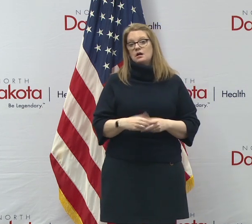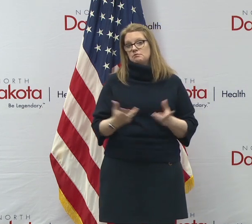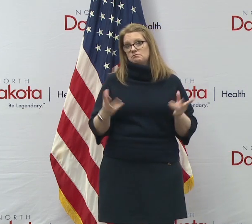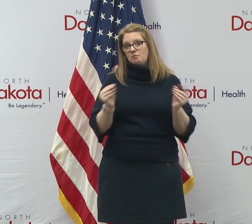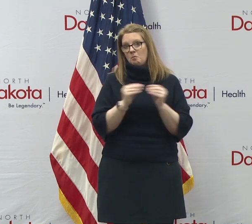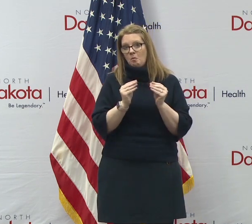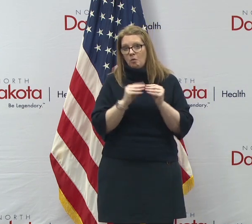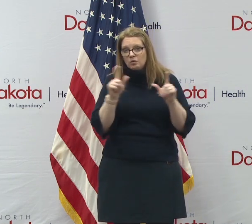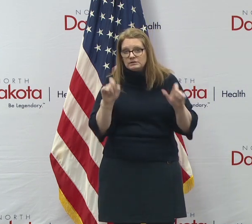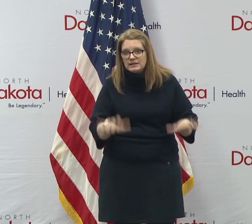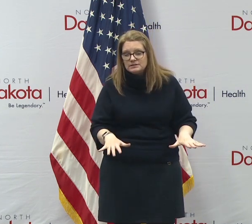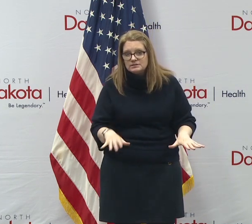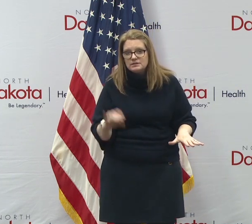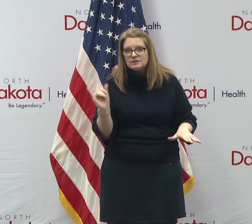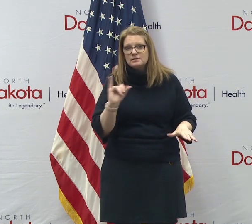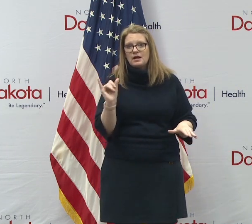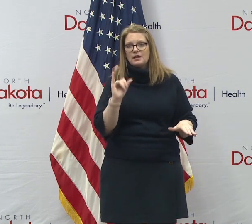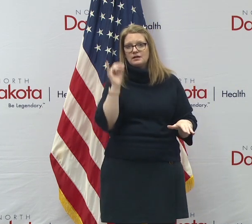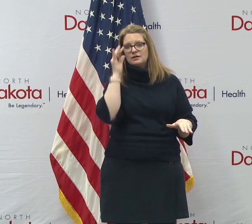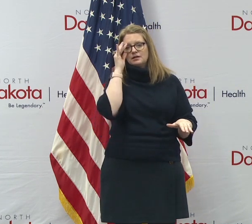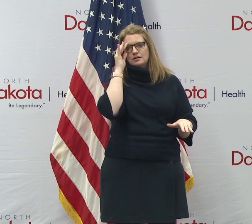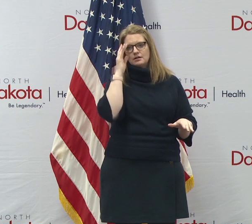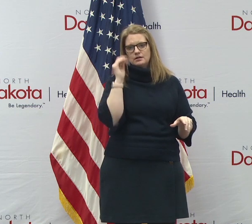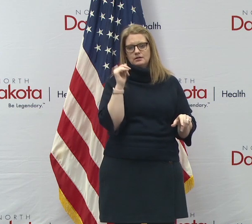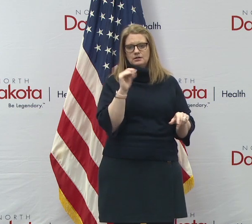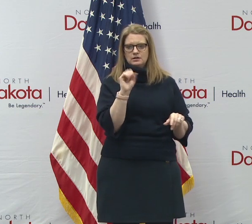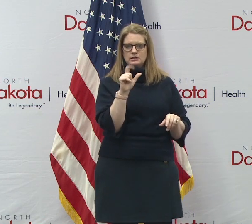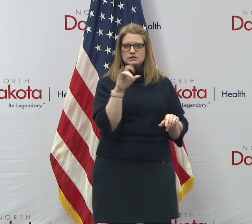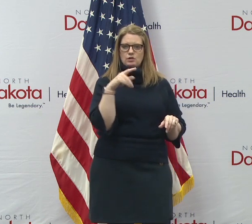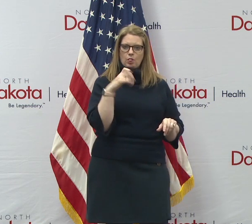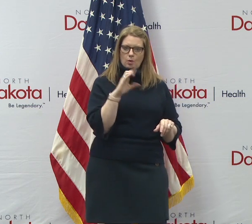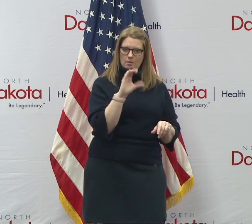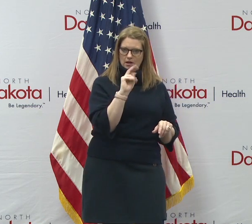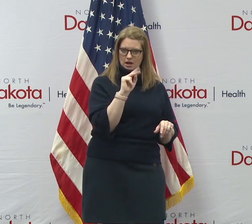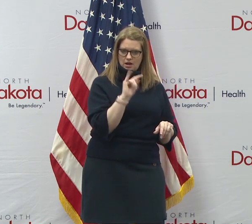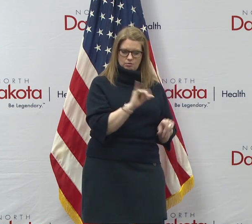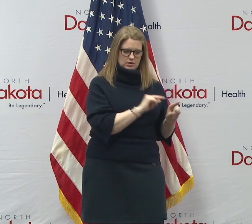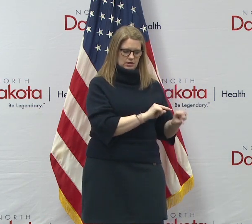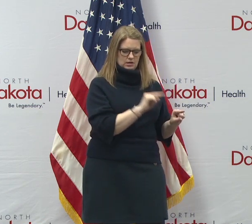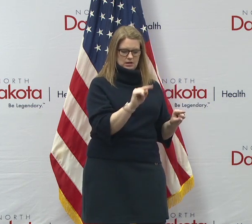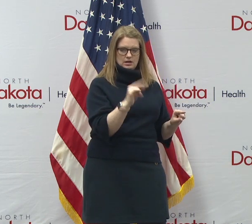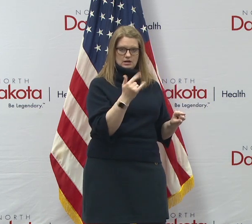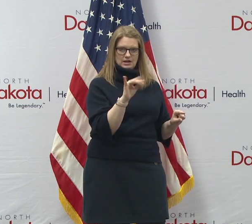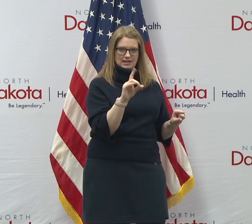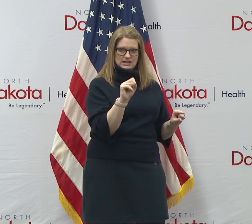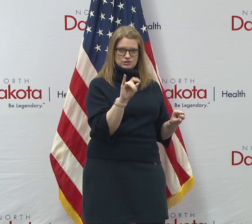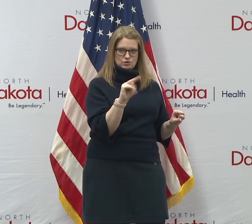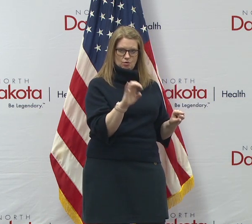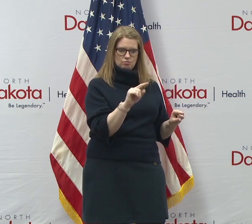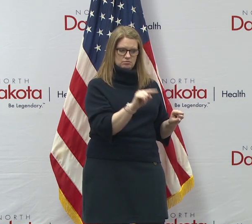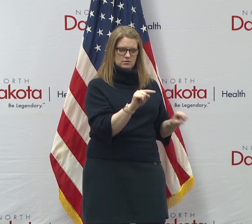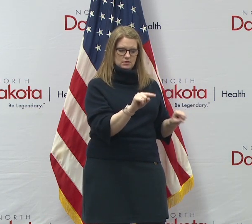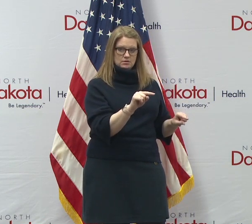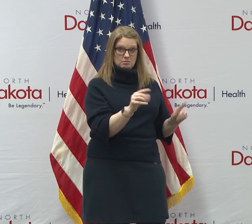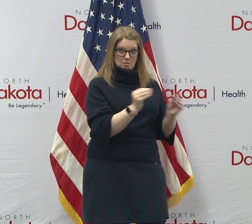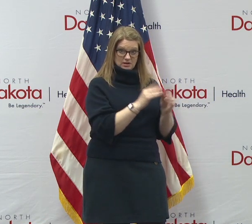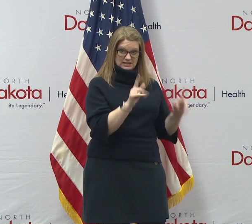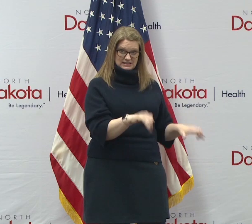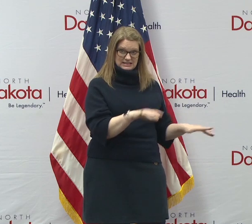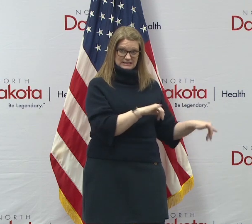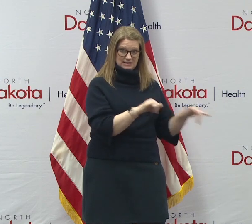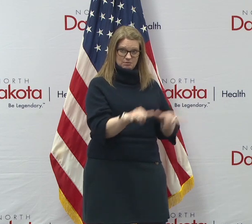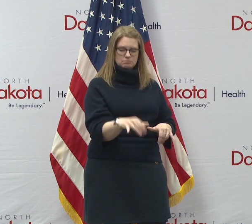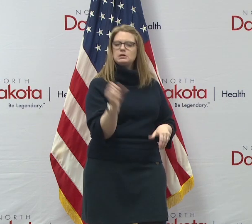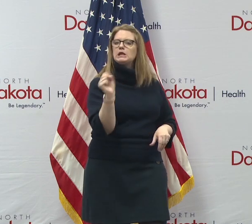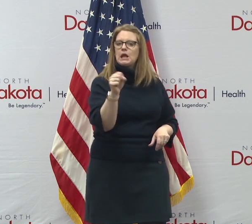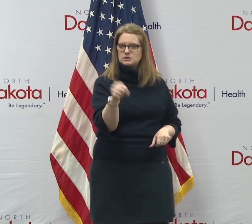did in, uh, in Slope County and in, uh, in Gladstone this last weekend? The answer is yes. Uh, we